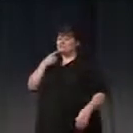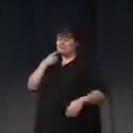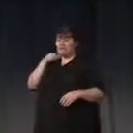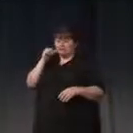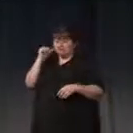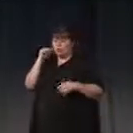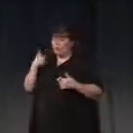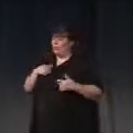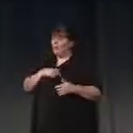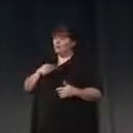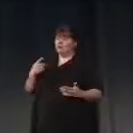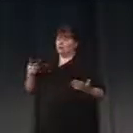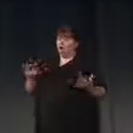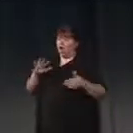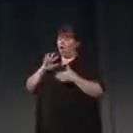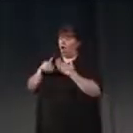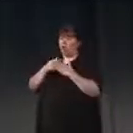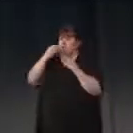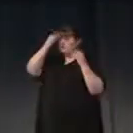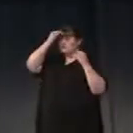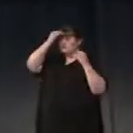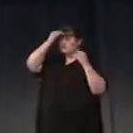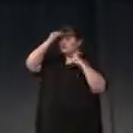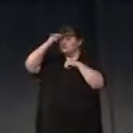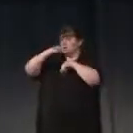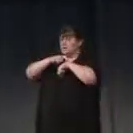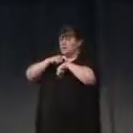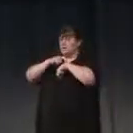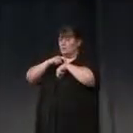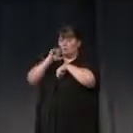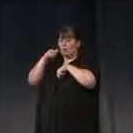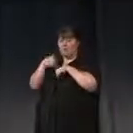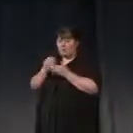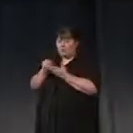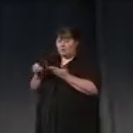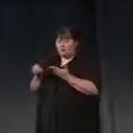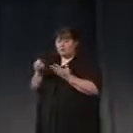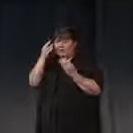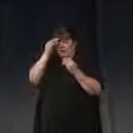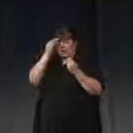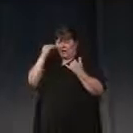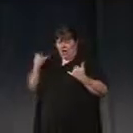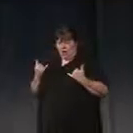handicapped in thinking about deep time. We don't have the equipment to do this.